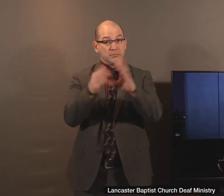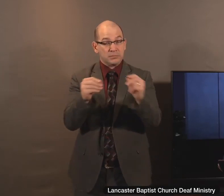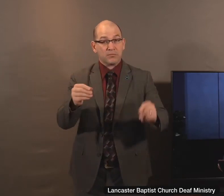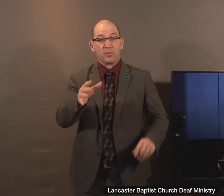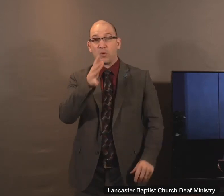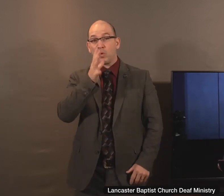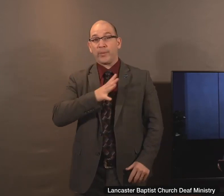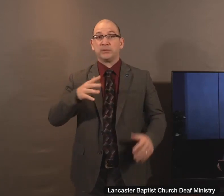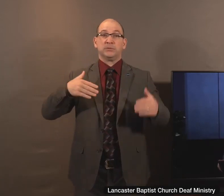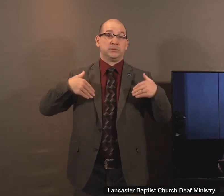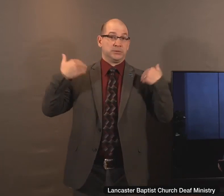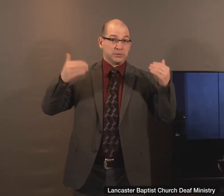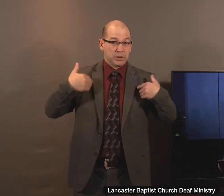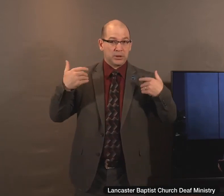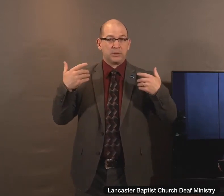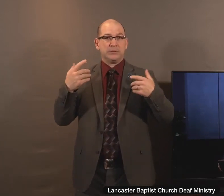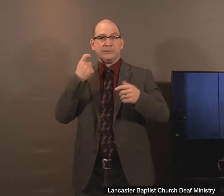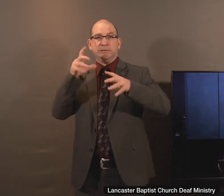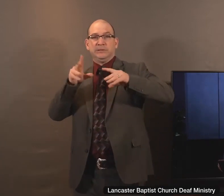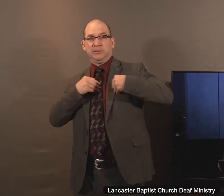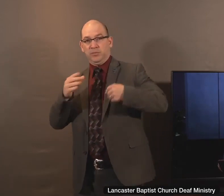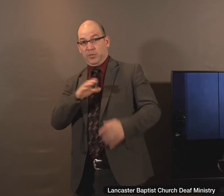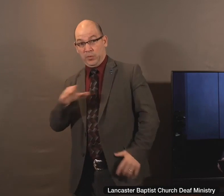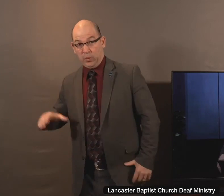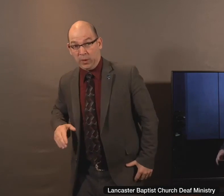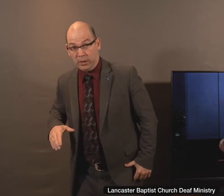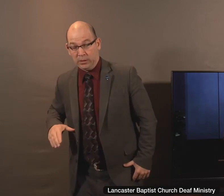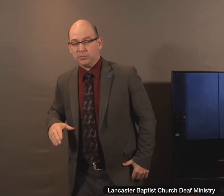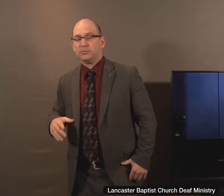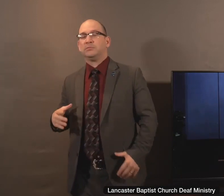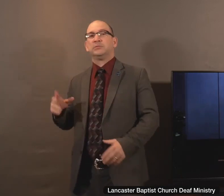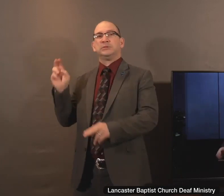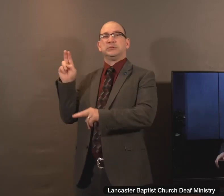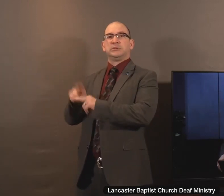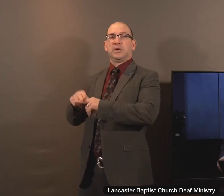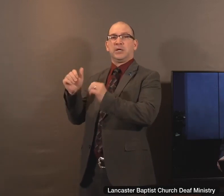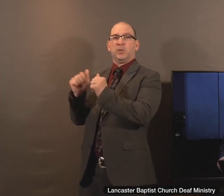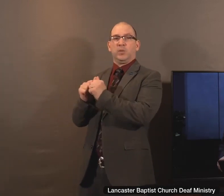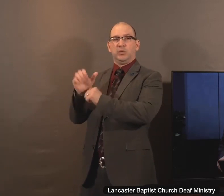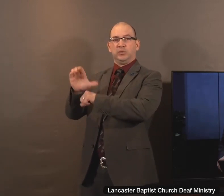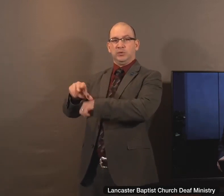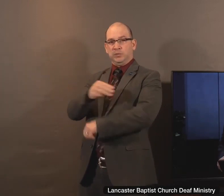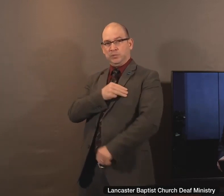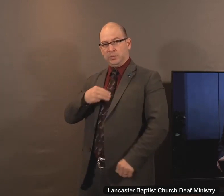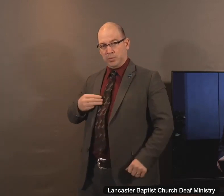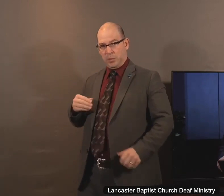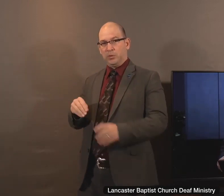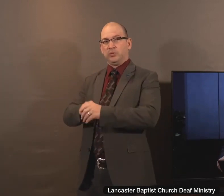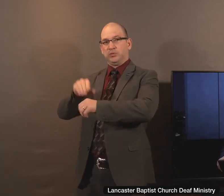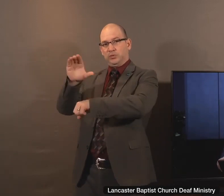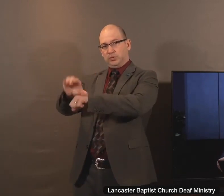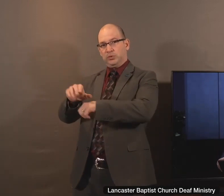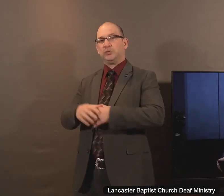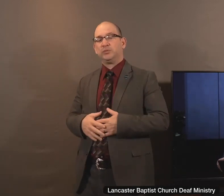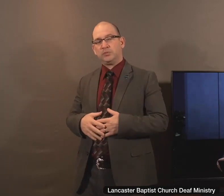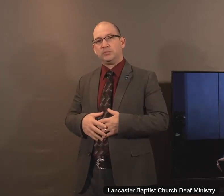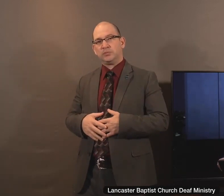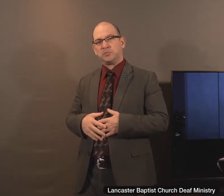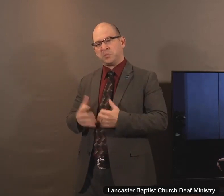who had accepted Christ as Savior. And she sat down with a membership committee at a church. And they were going to talk with her about being